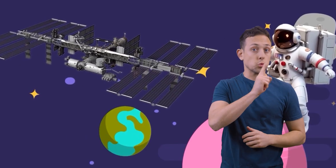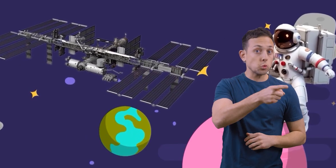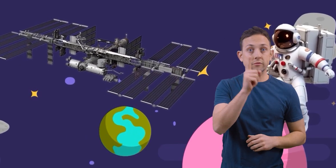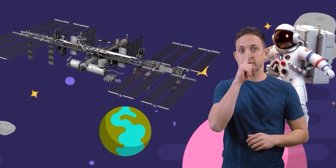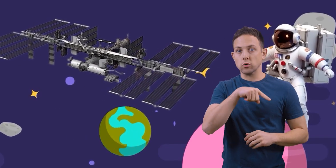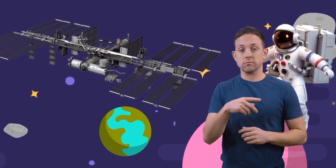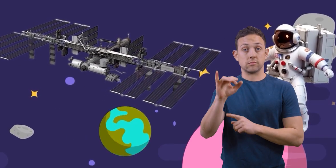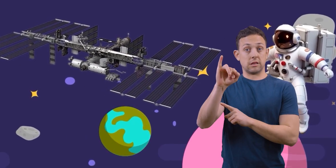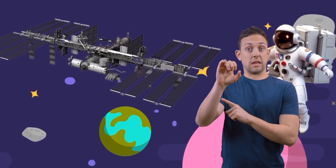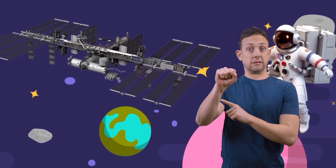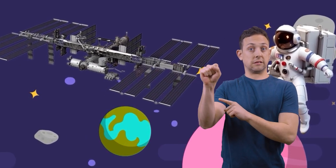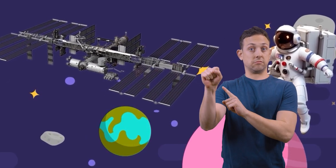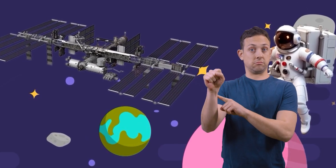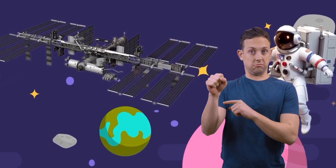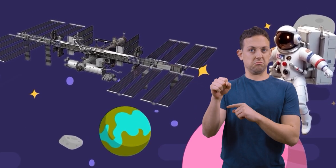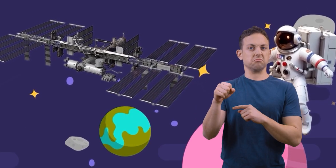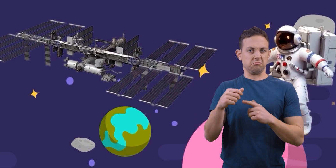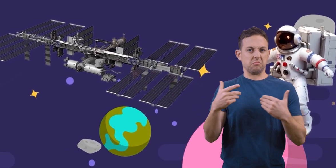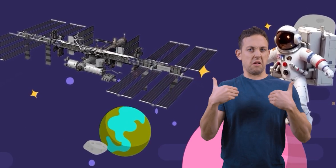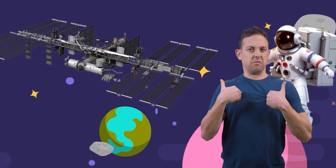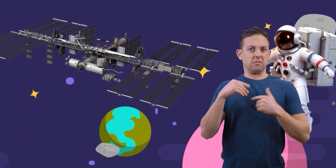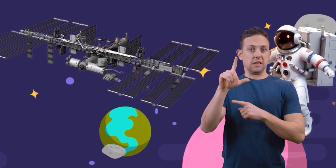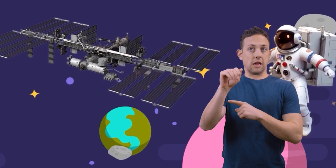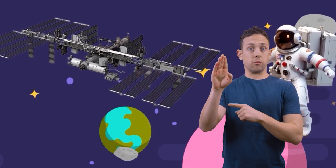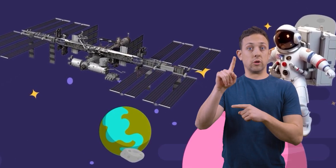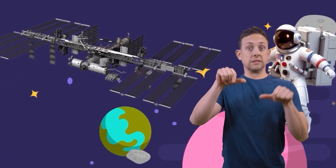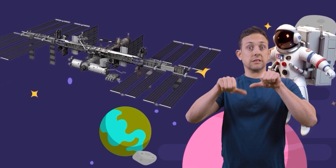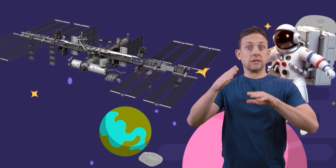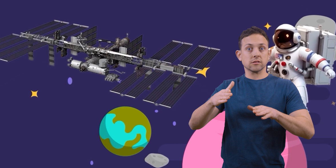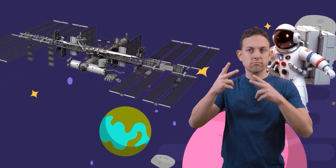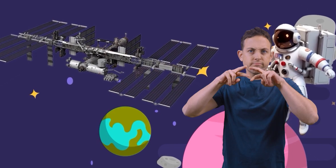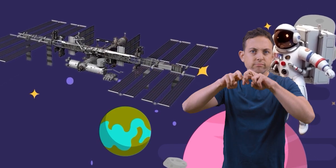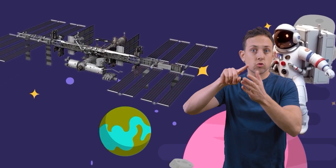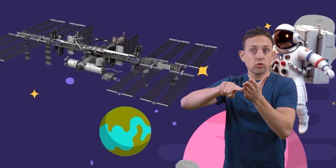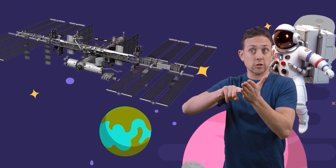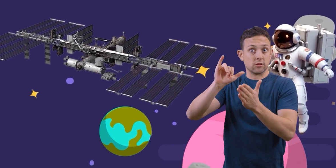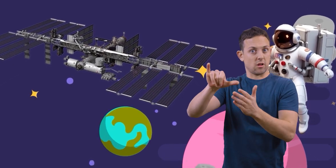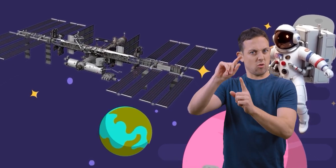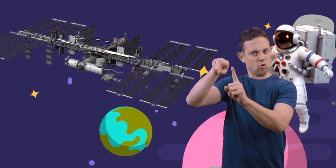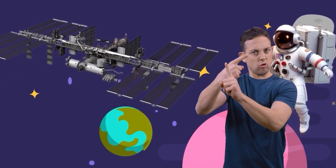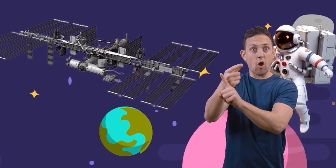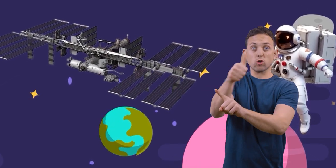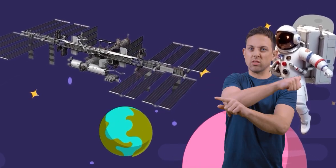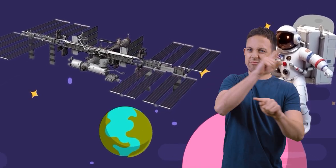false, the International Space Station has laboratories where scientists conduct research that cannot be done anywhere else.